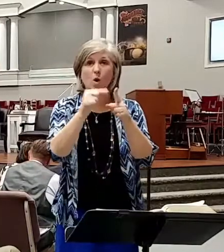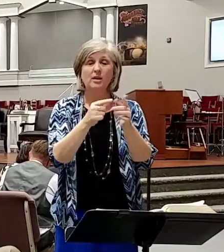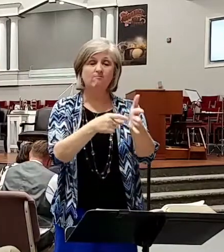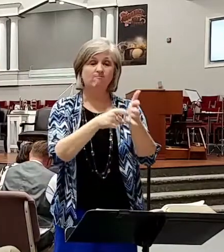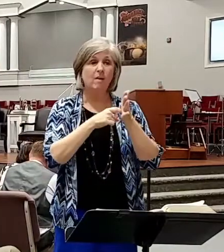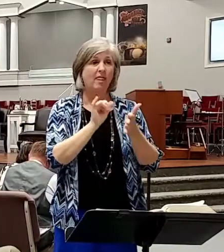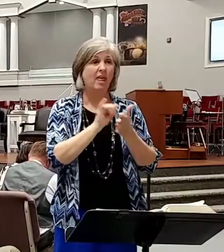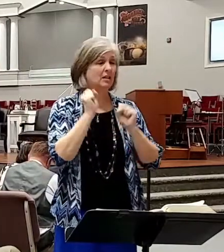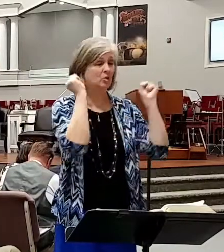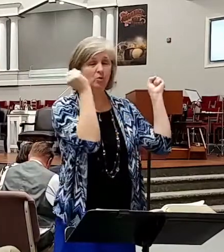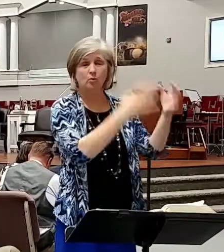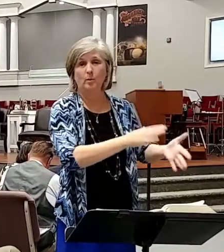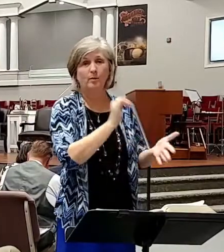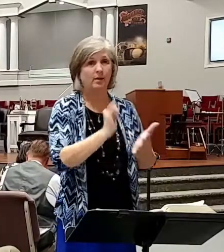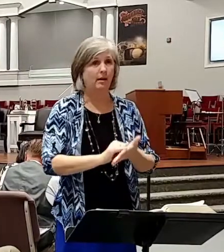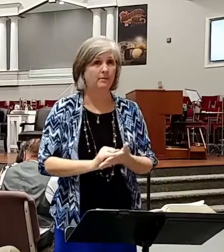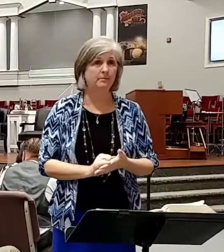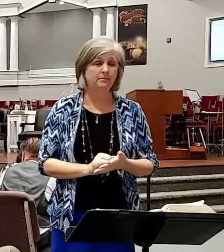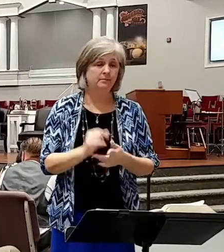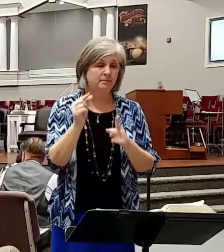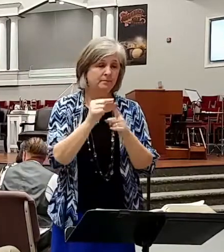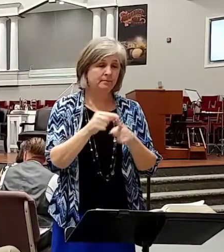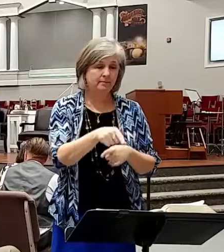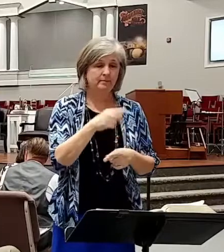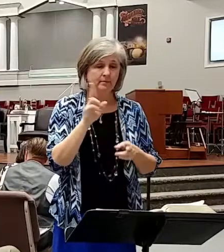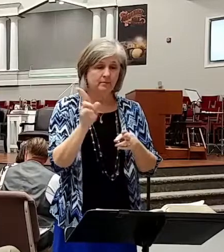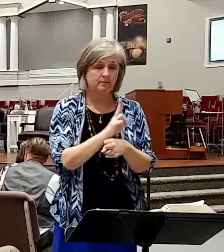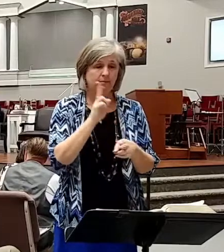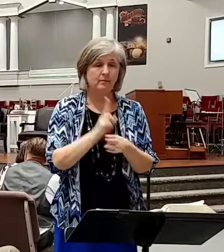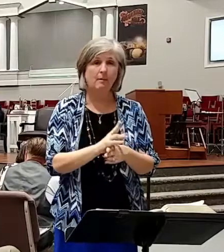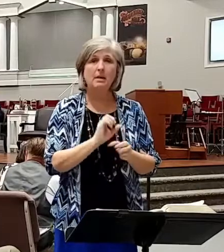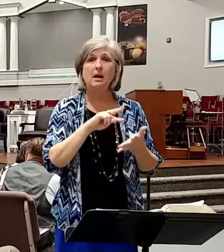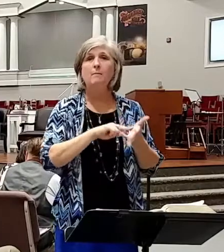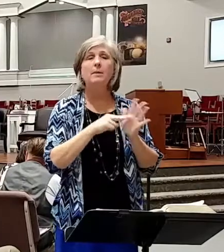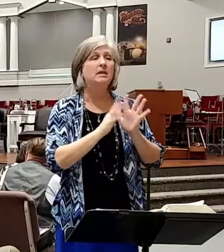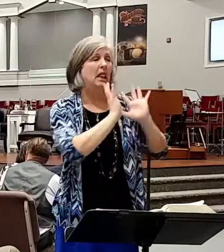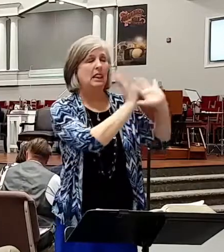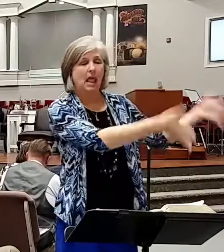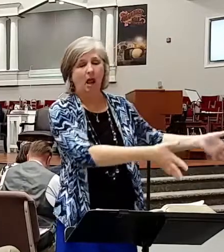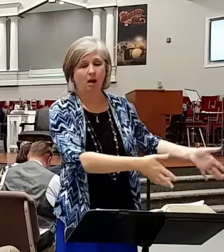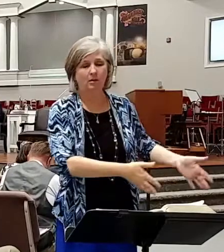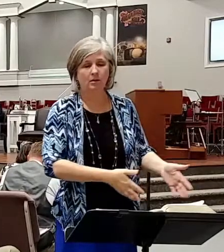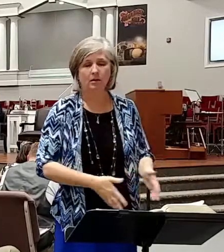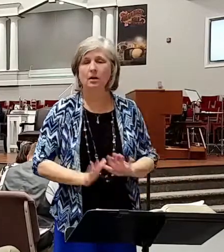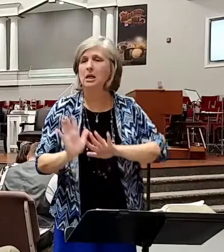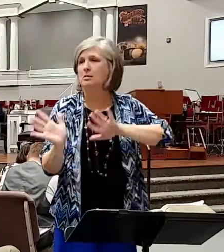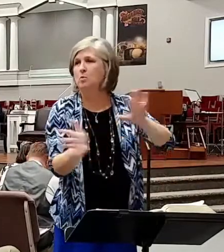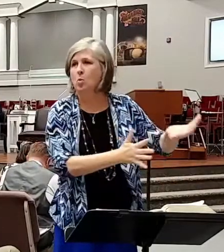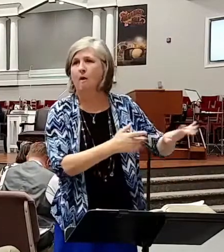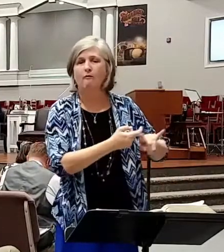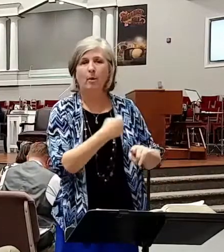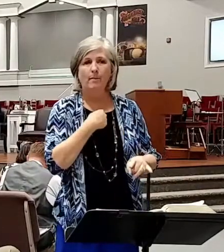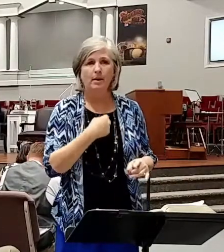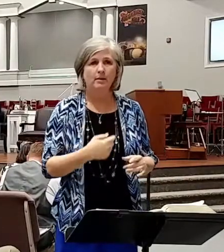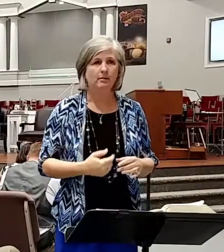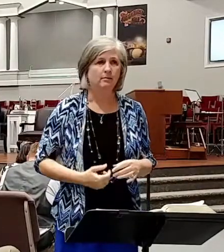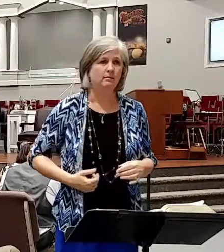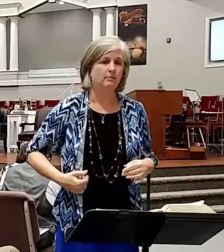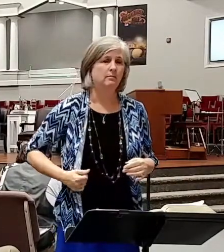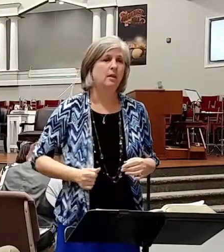things aside the words he used there are laying aside I put it away from me I'm convinced of this